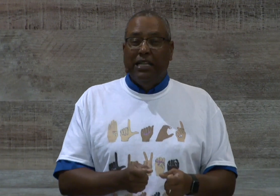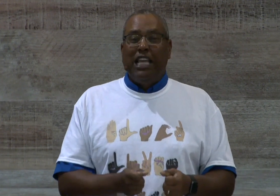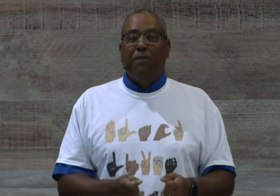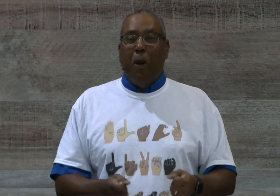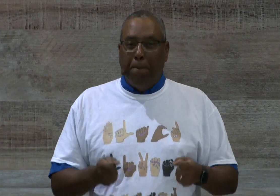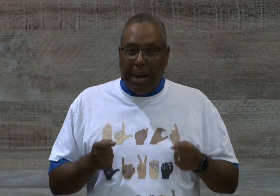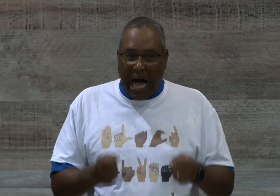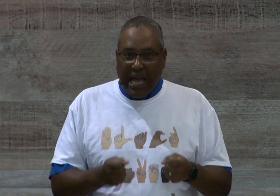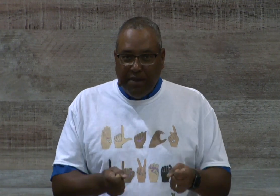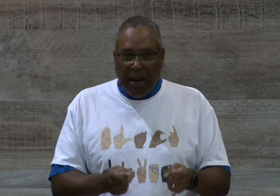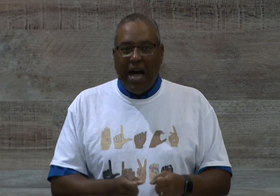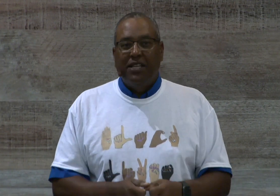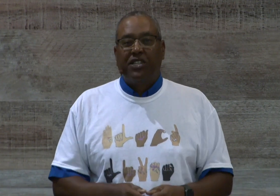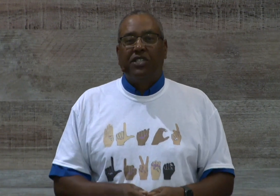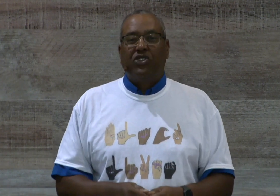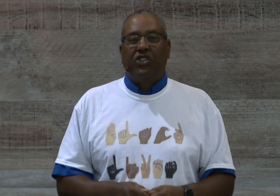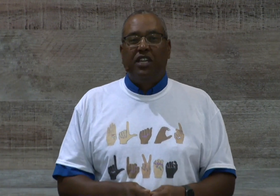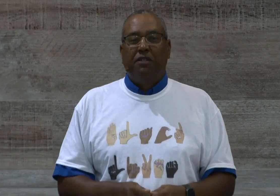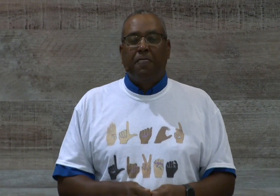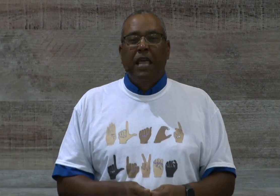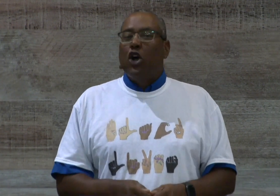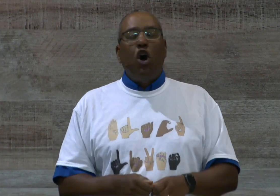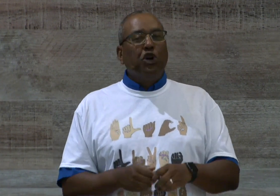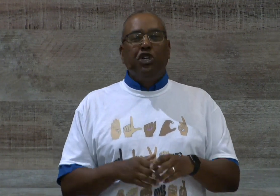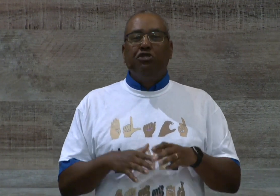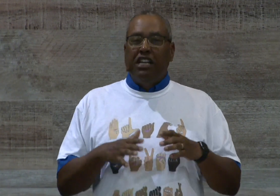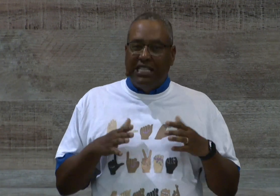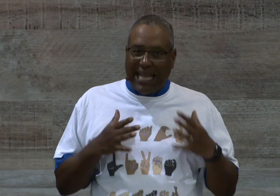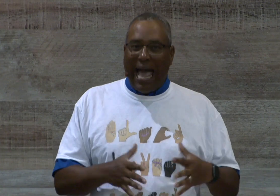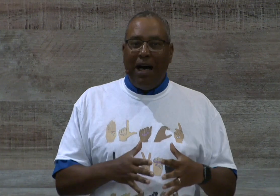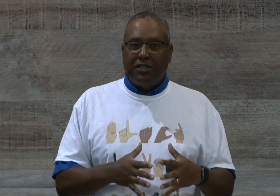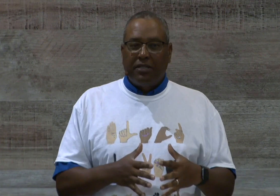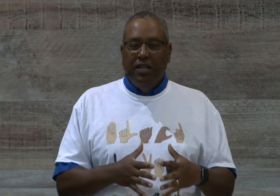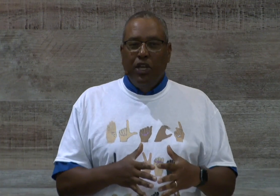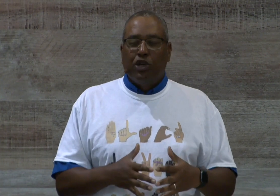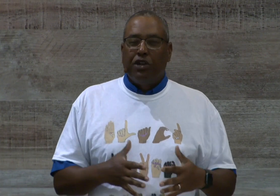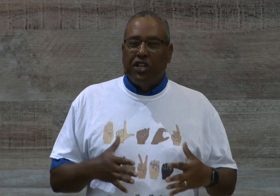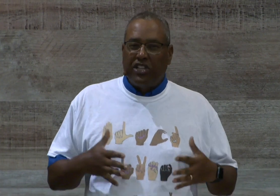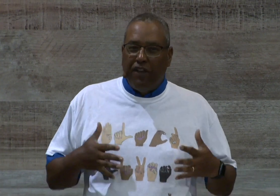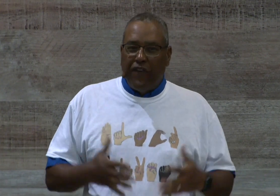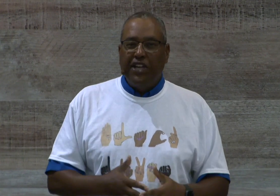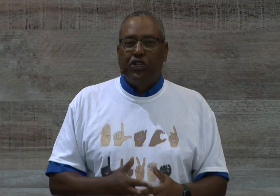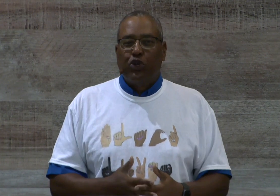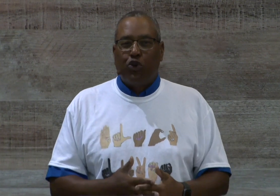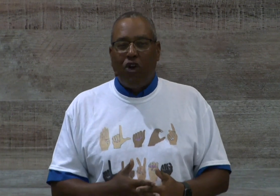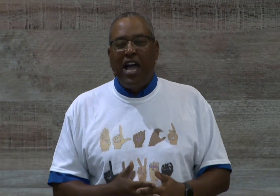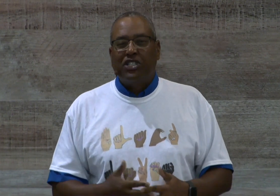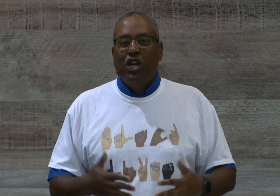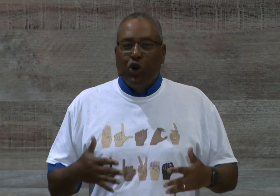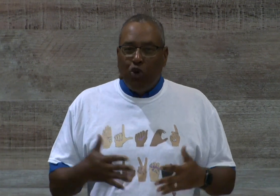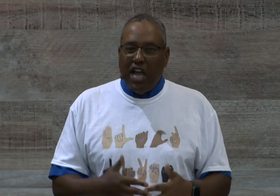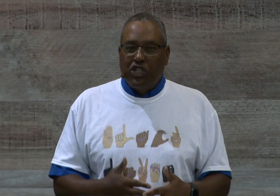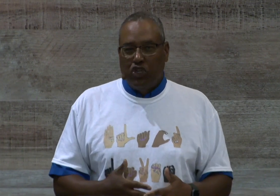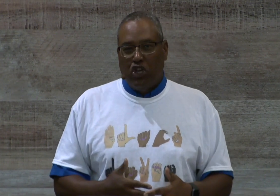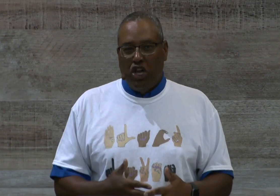keep you in bondage to sin, cause you to doubt your salvation through Christ, Christ alone.